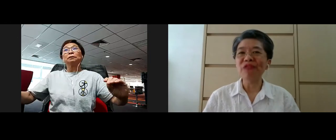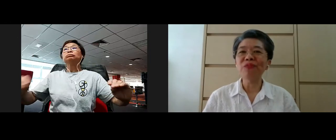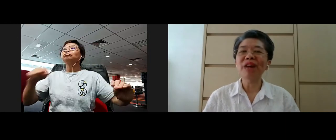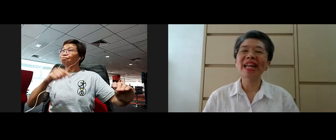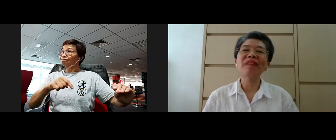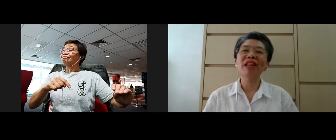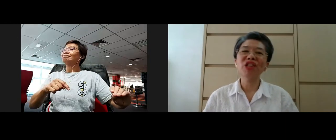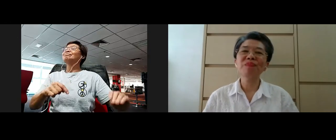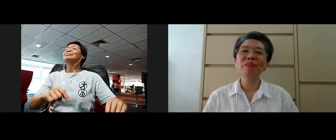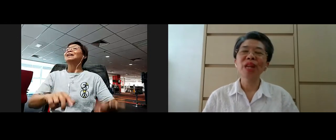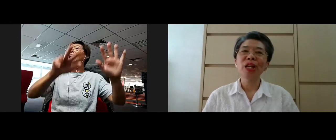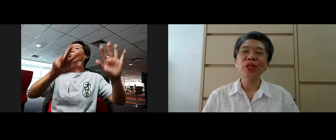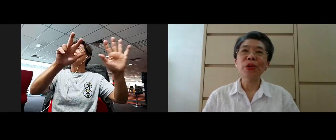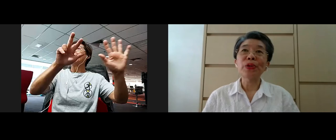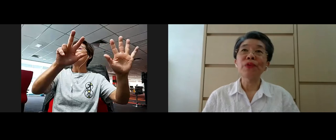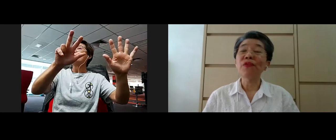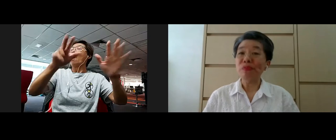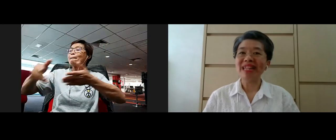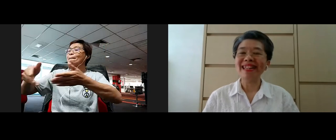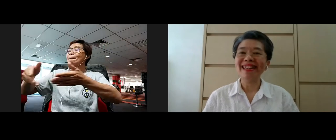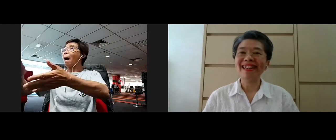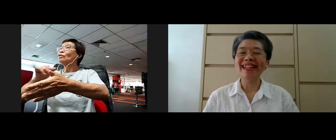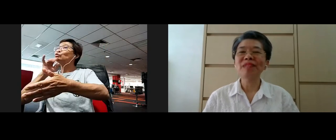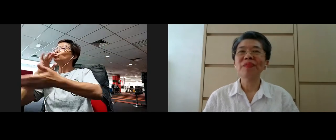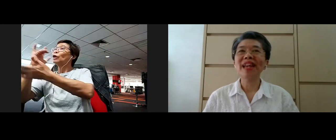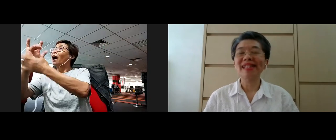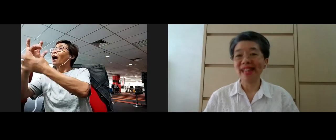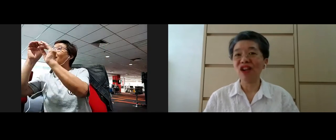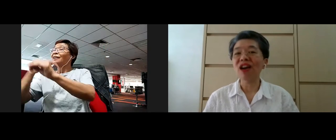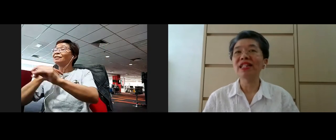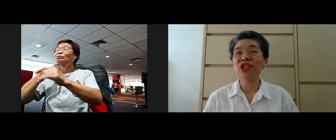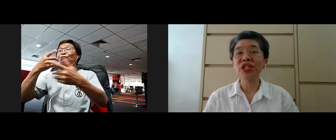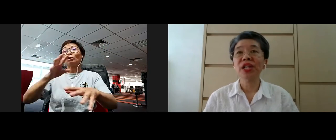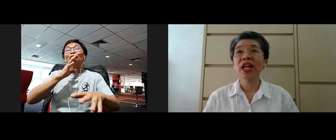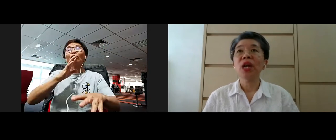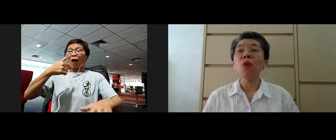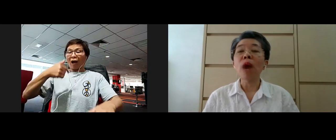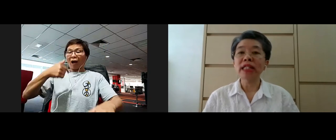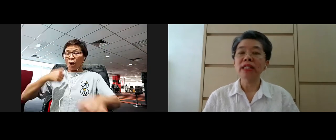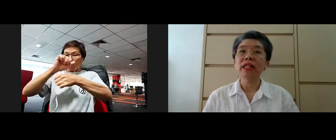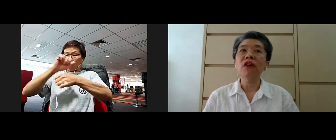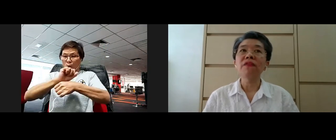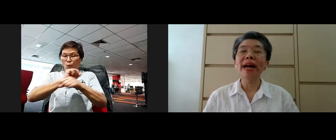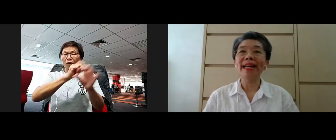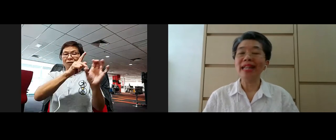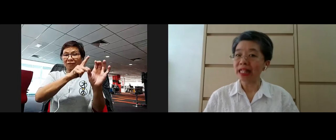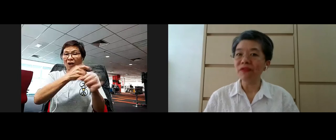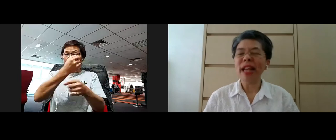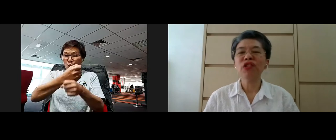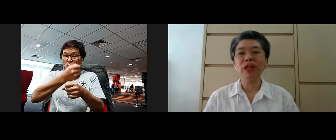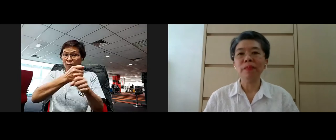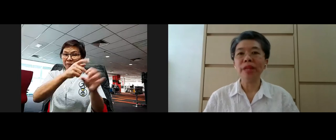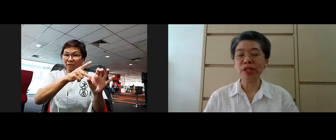of noble ifu path like I mentioned. For me as a psychologist one of my